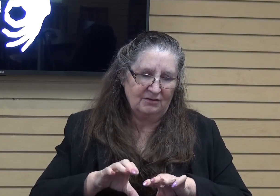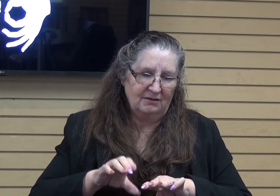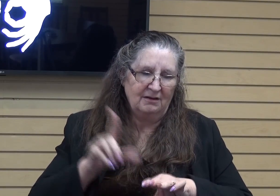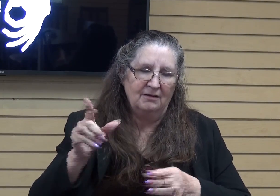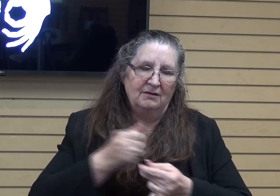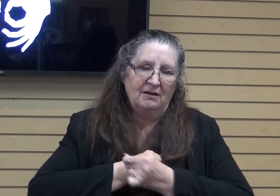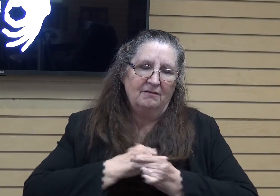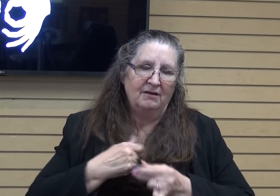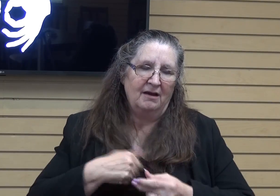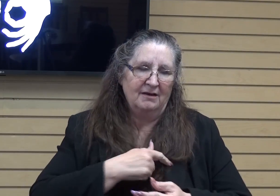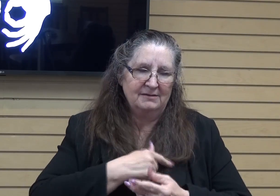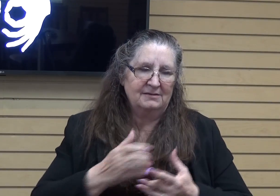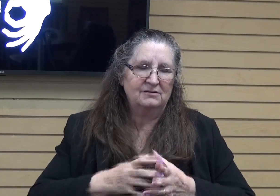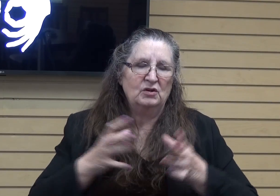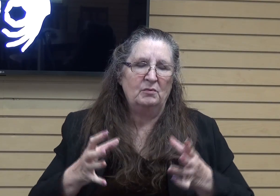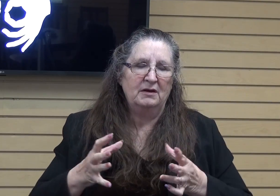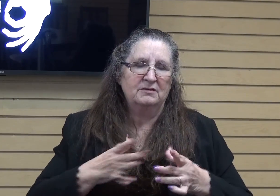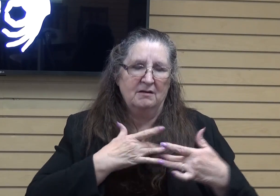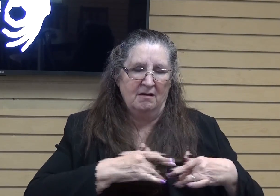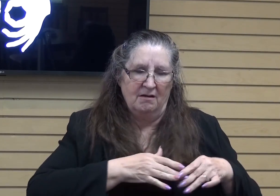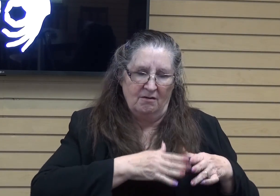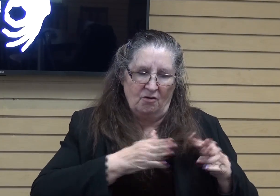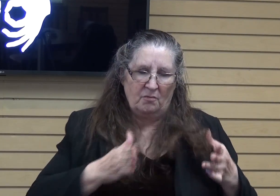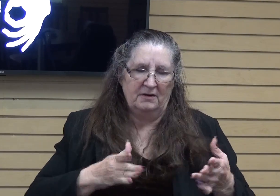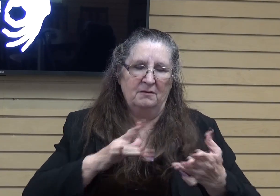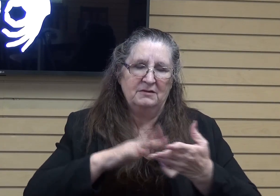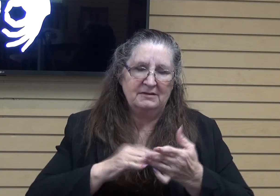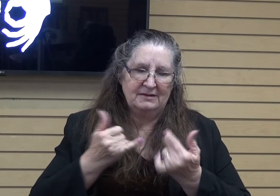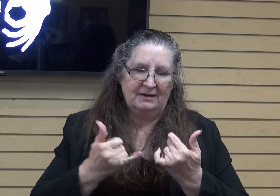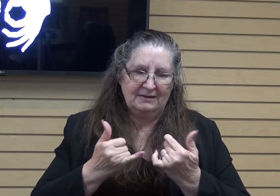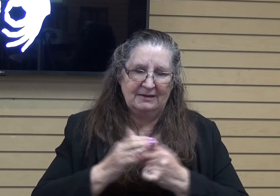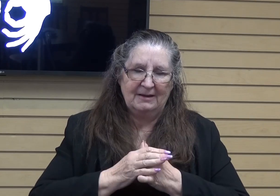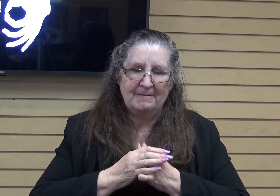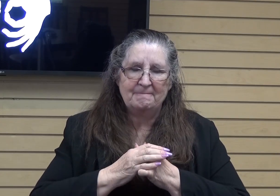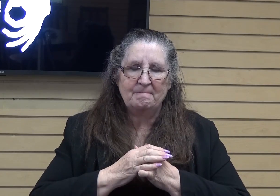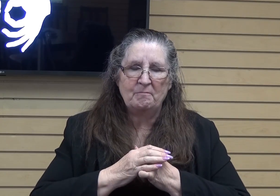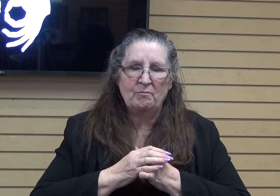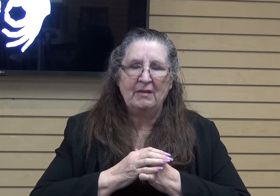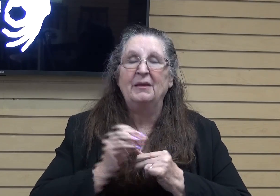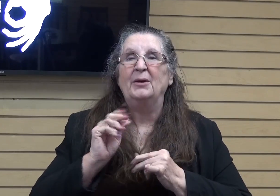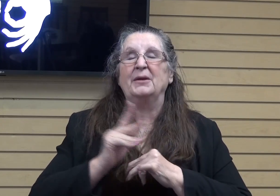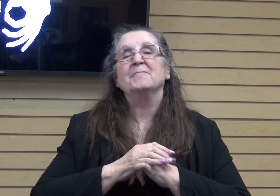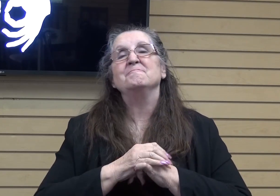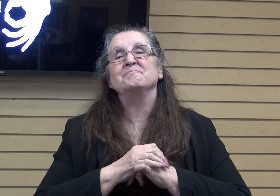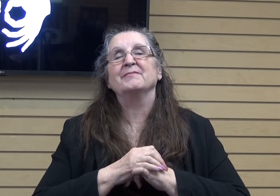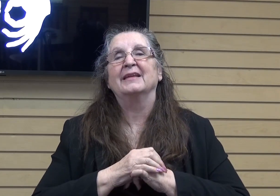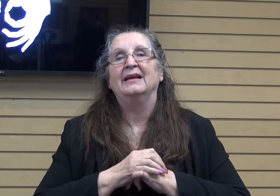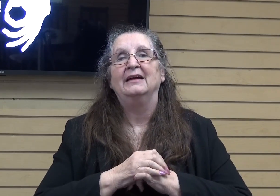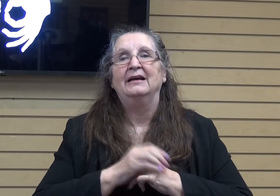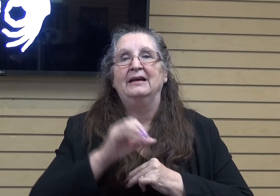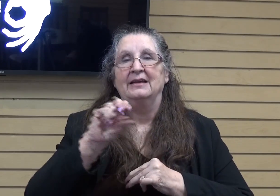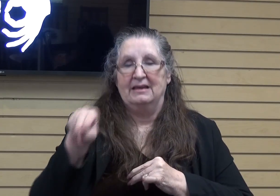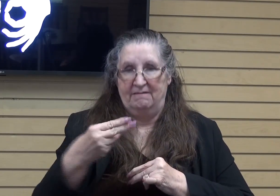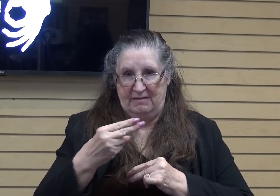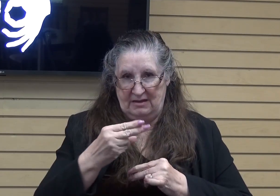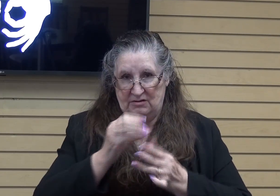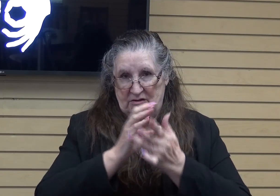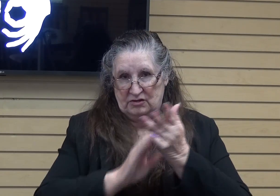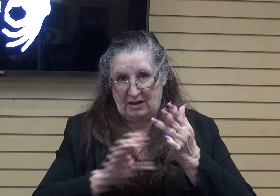so, I just ask that you open up our hearts to this study today. All righty. So, Ephesians chapter 3,